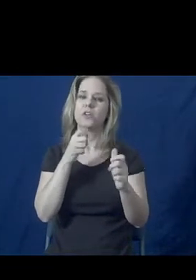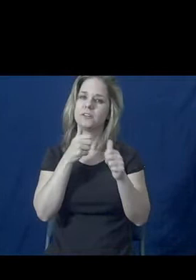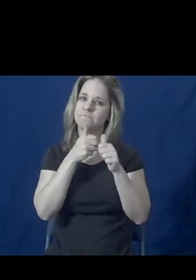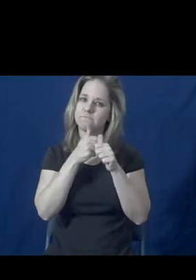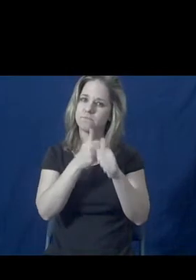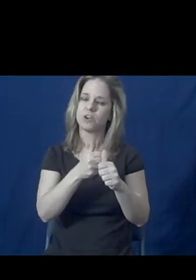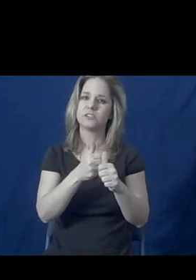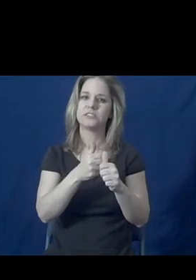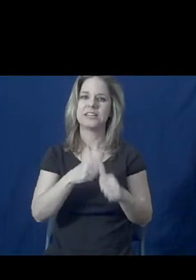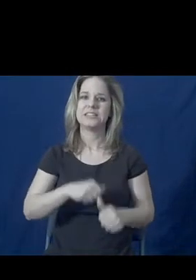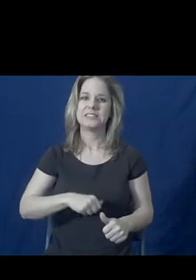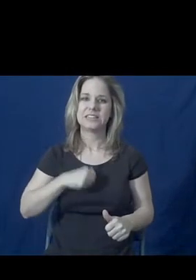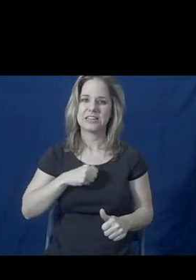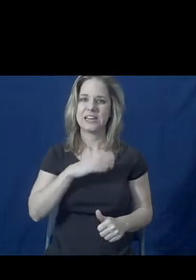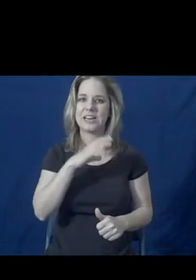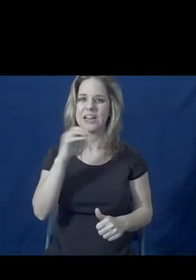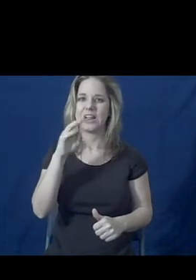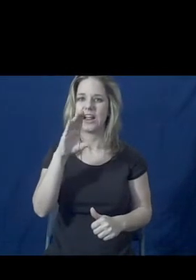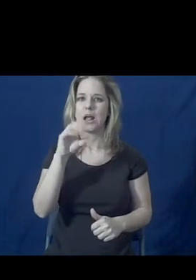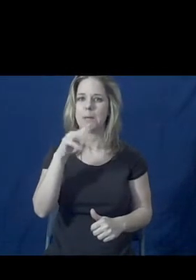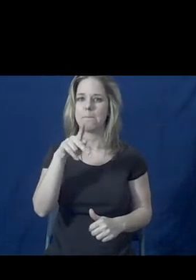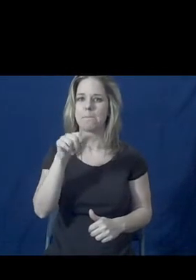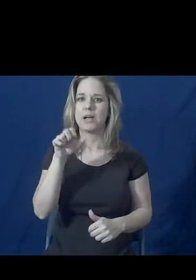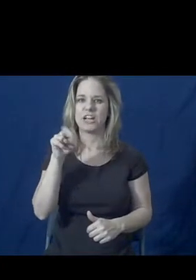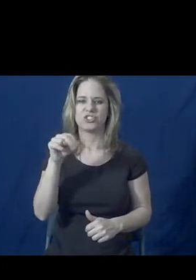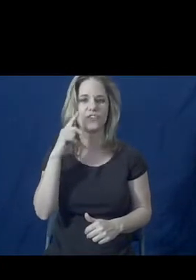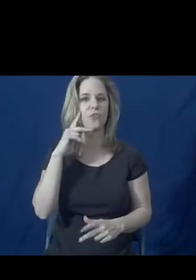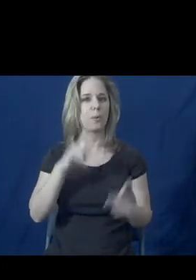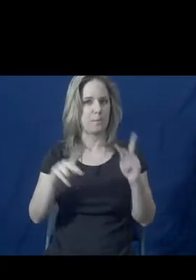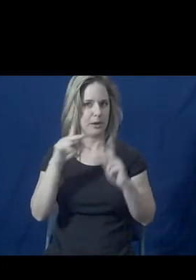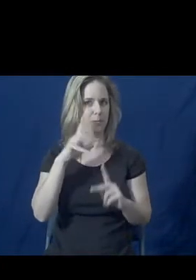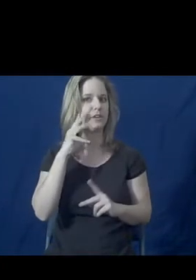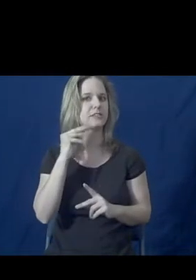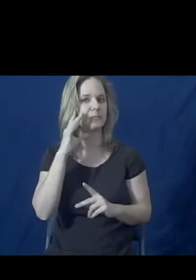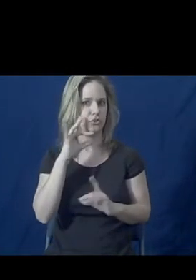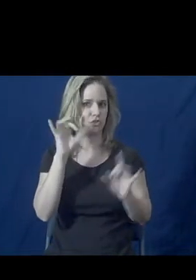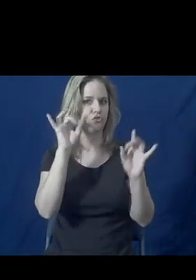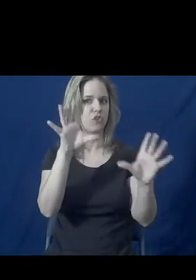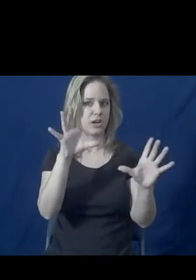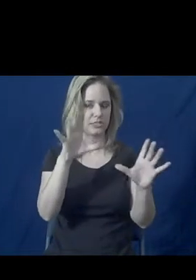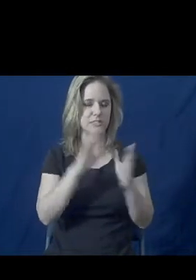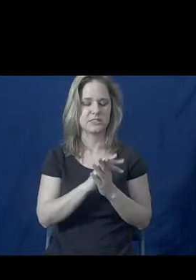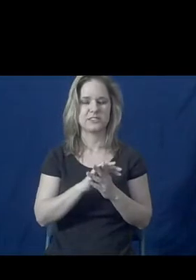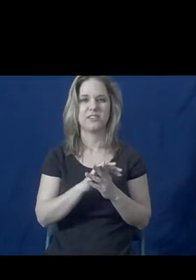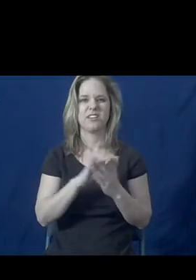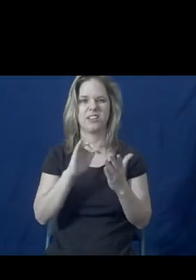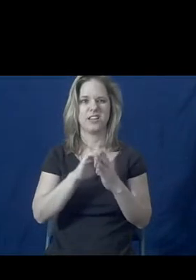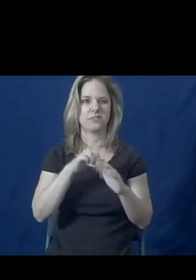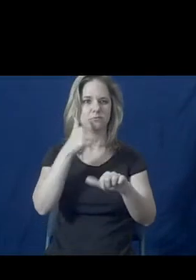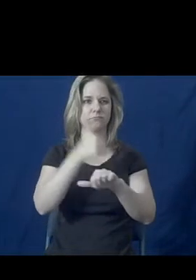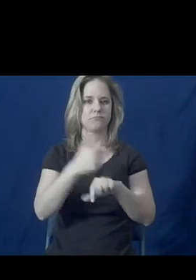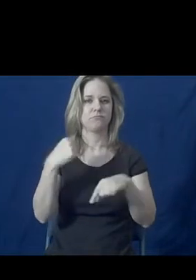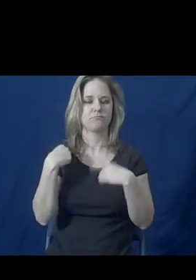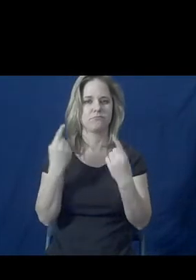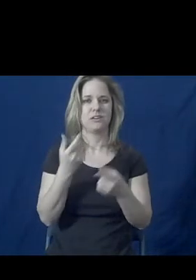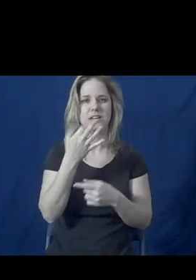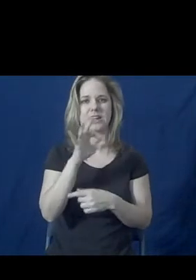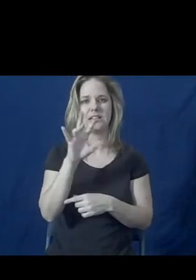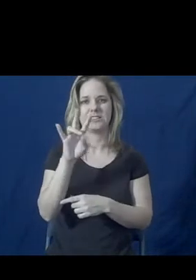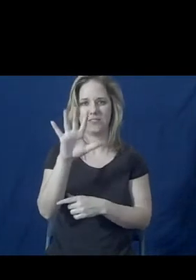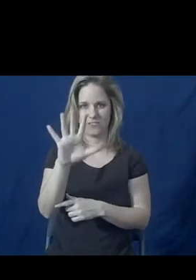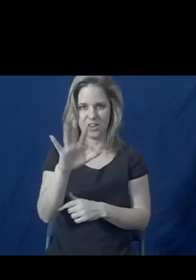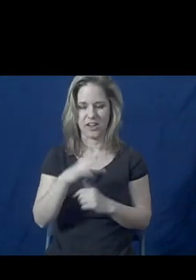dignity and compassion for victims of crime and crisis, and we have been doing that specifically since 1975.